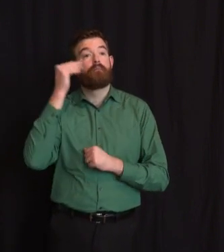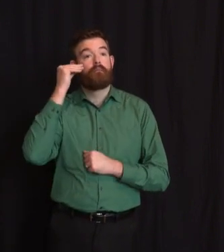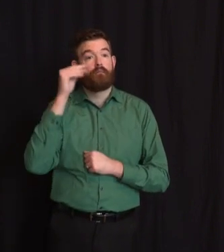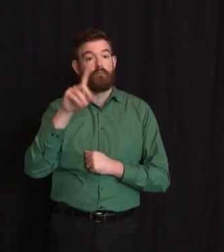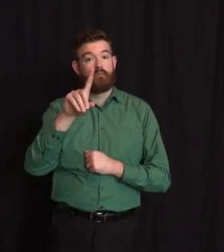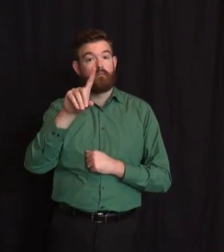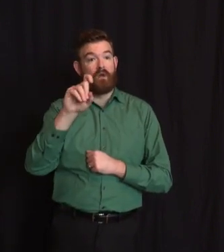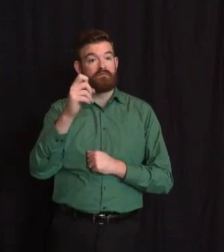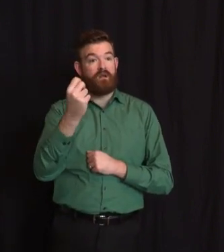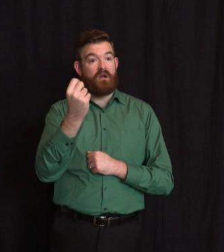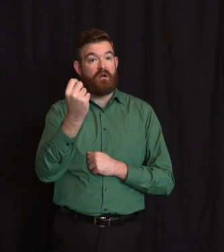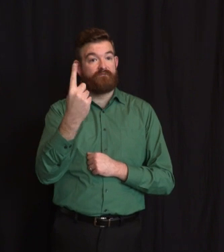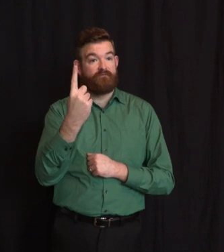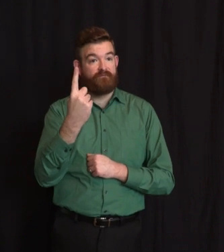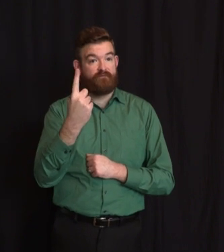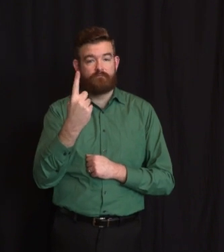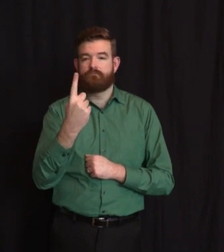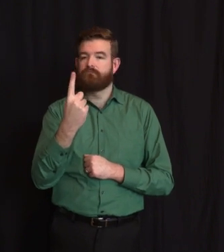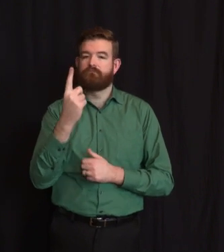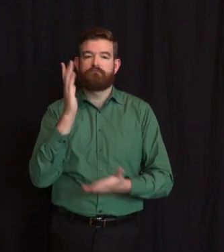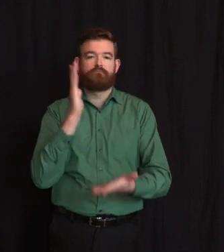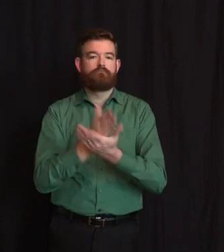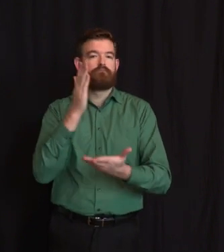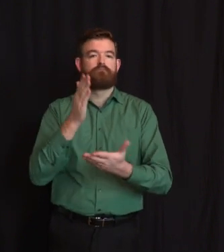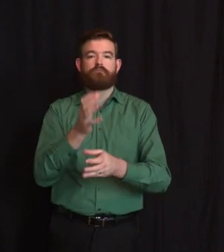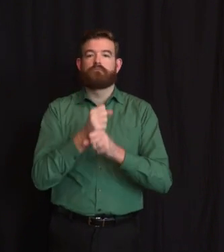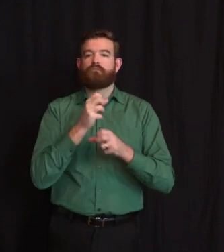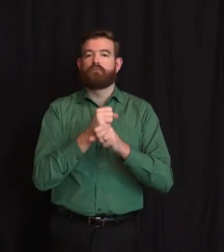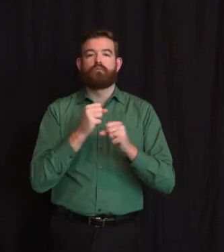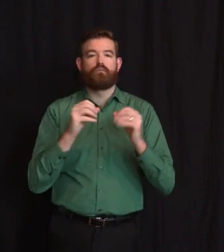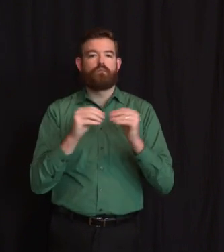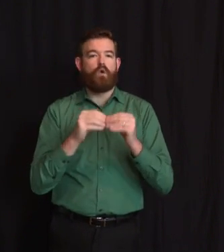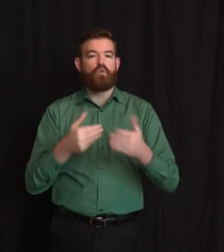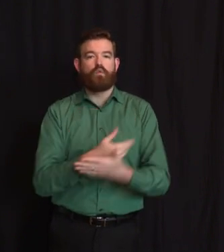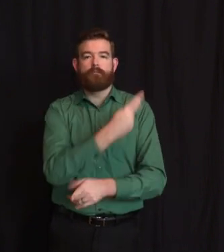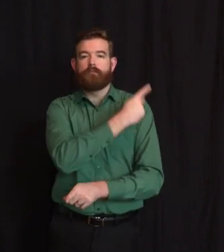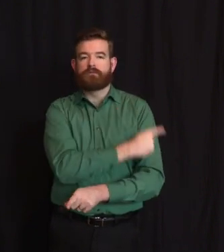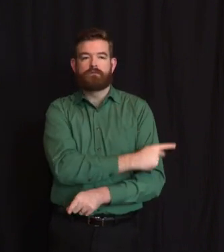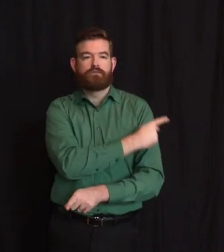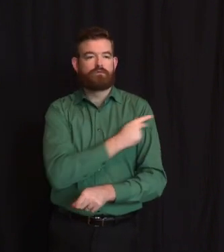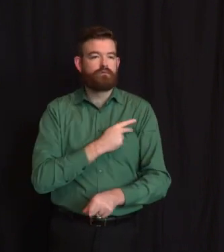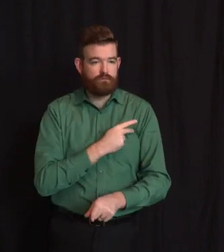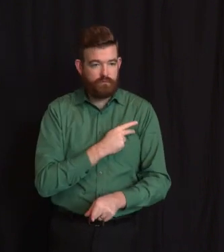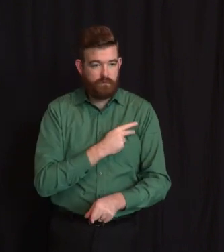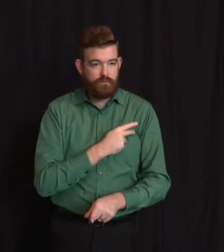because they are unable to cohort and appropriately care for more individuals.